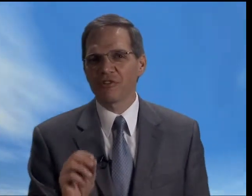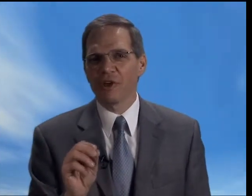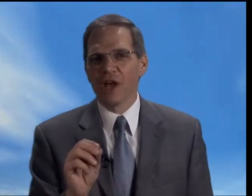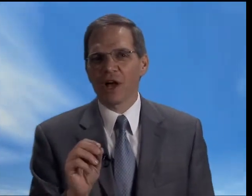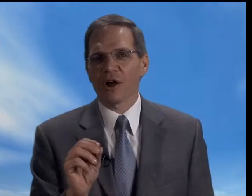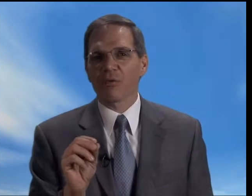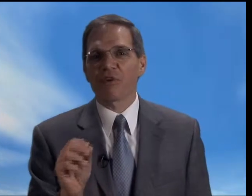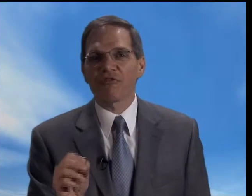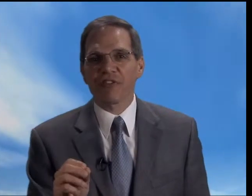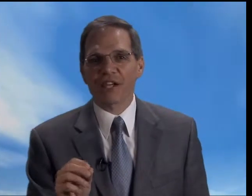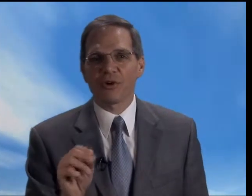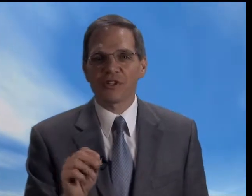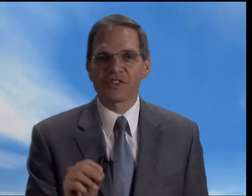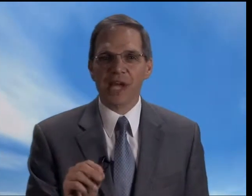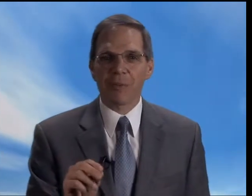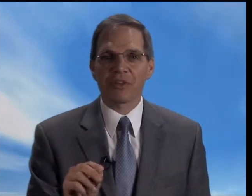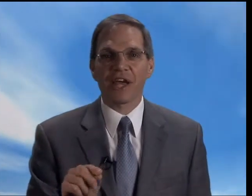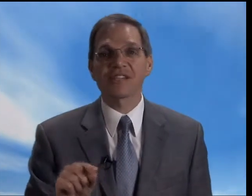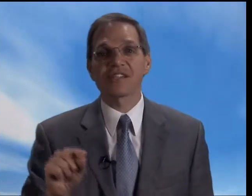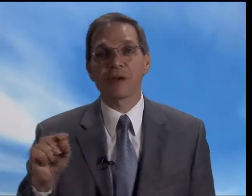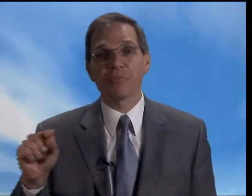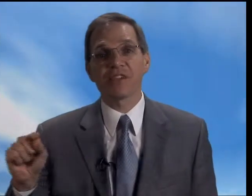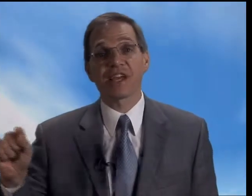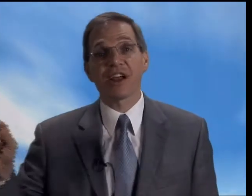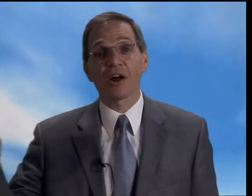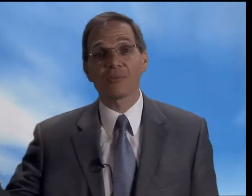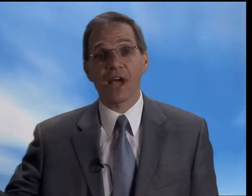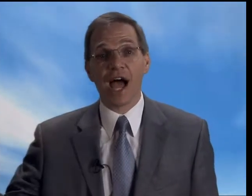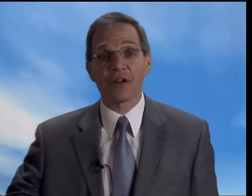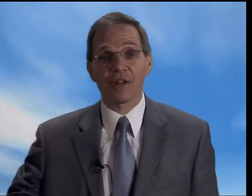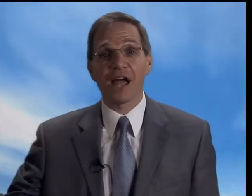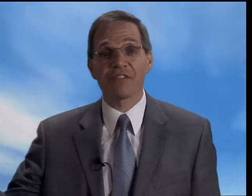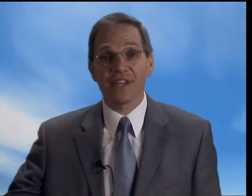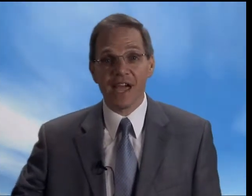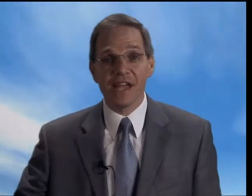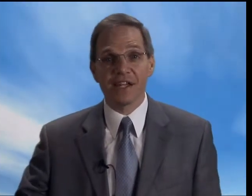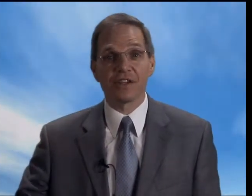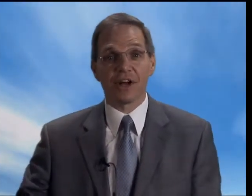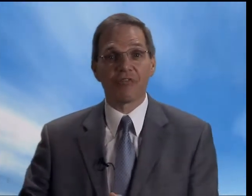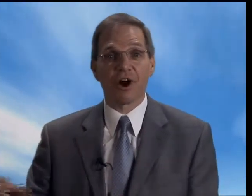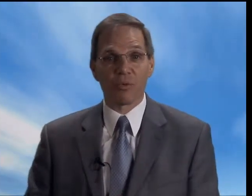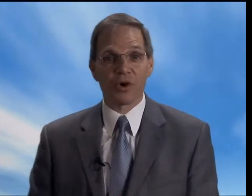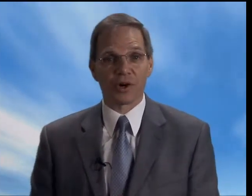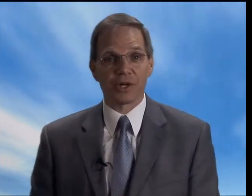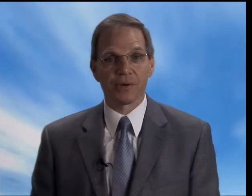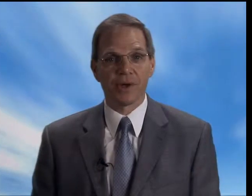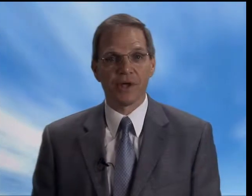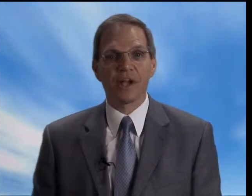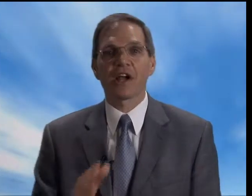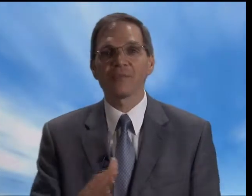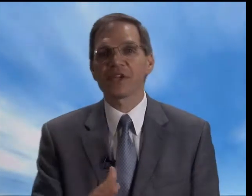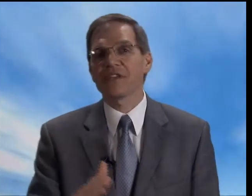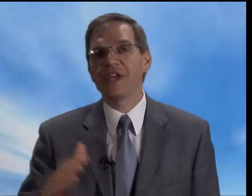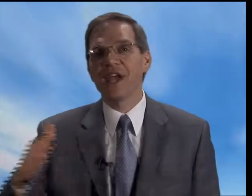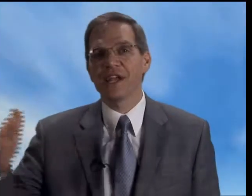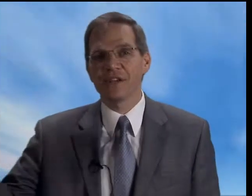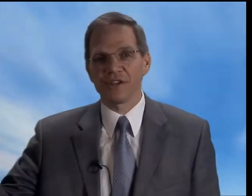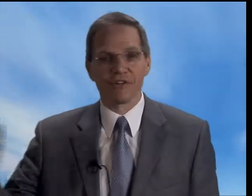reflect on Sabbath as something that comes out at the end of our work. It comes at the end of